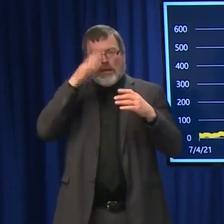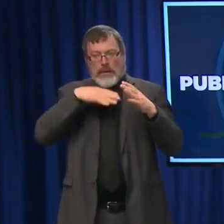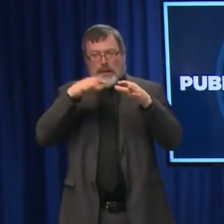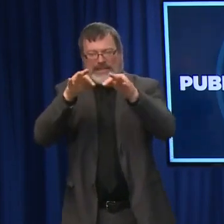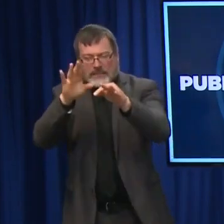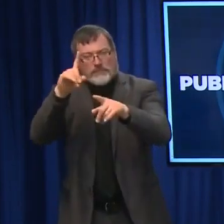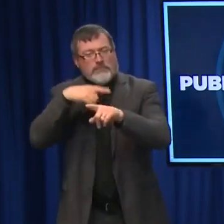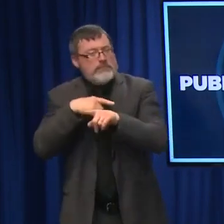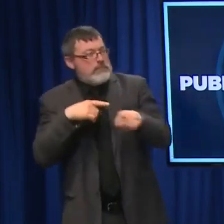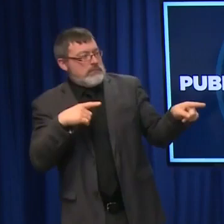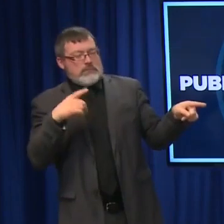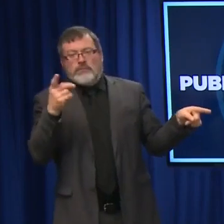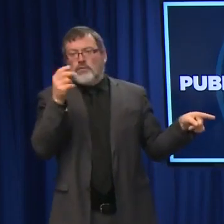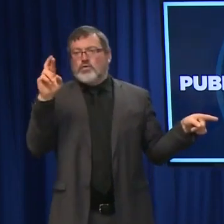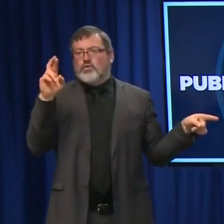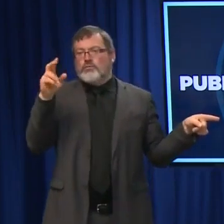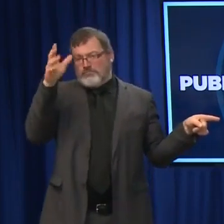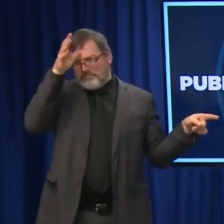health update.